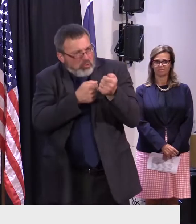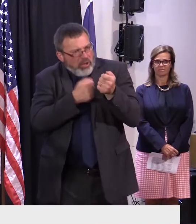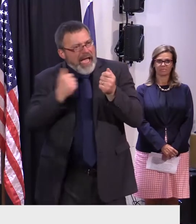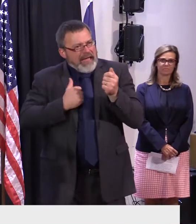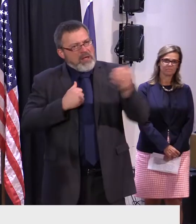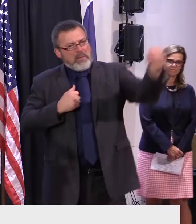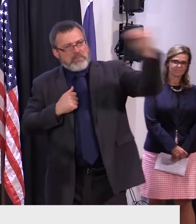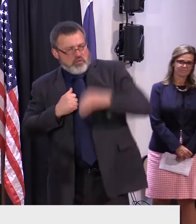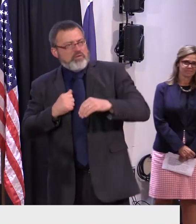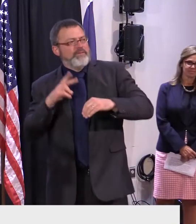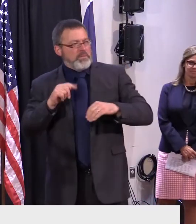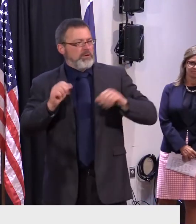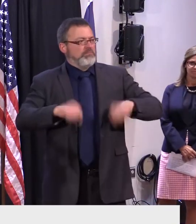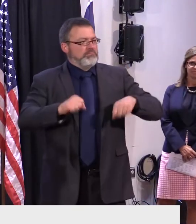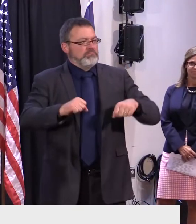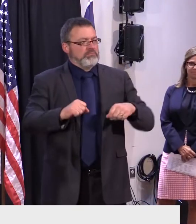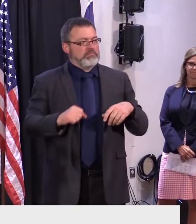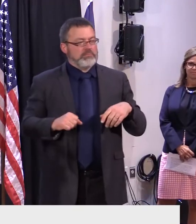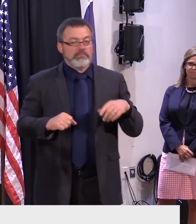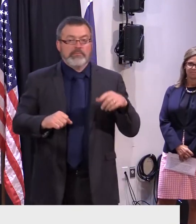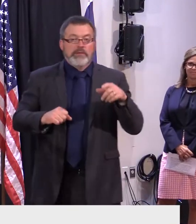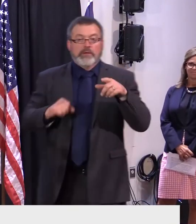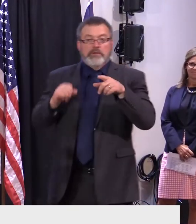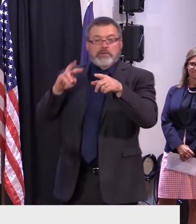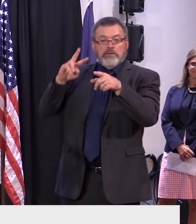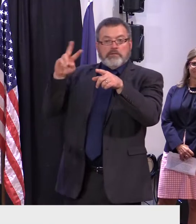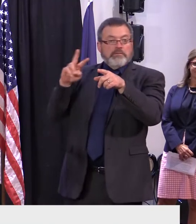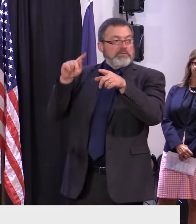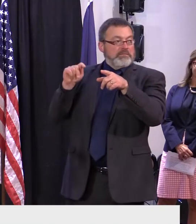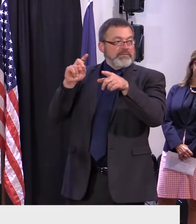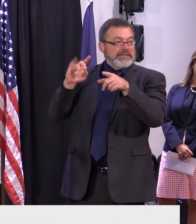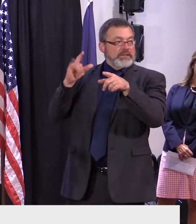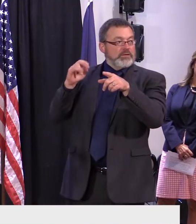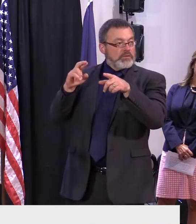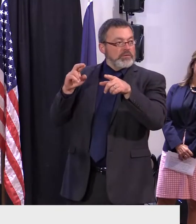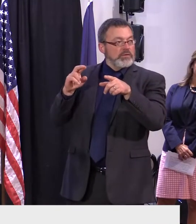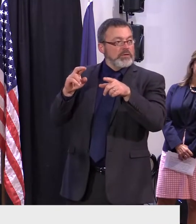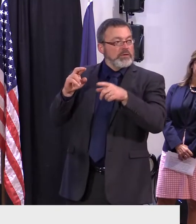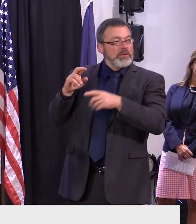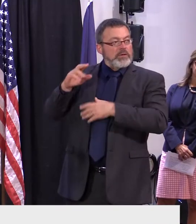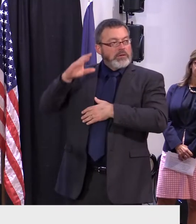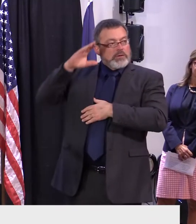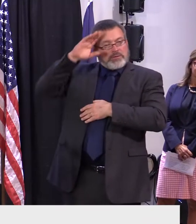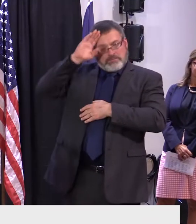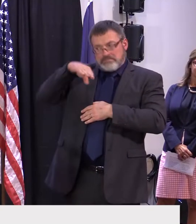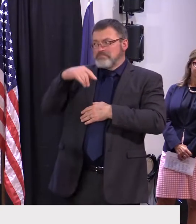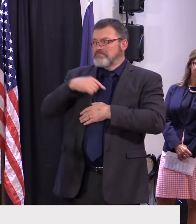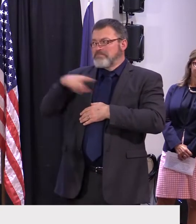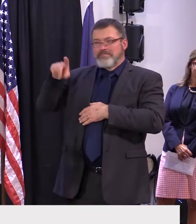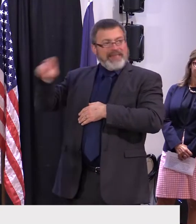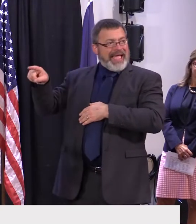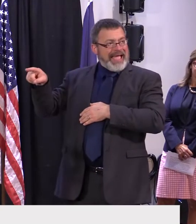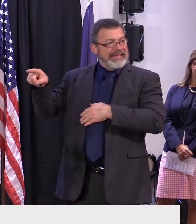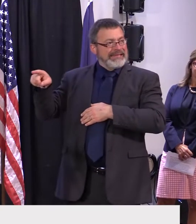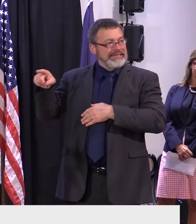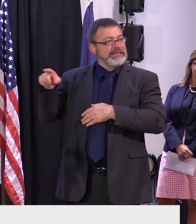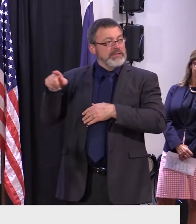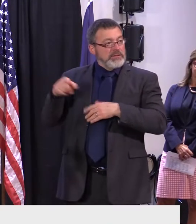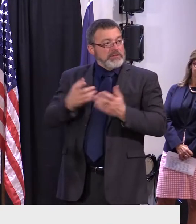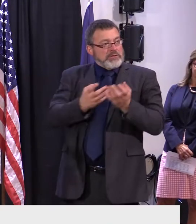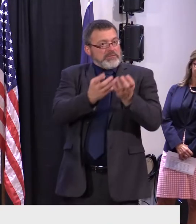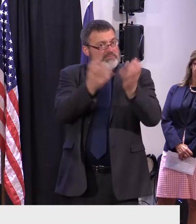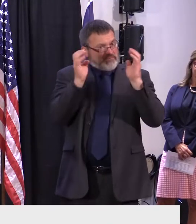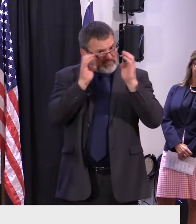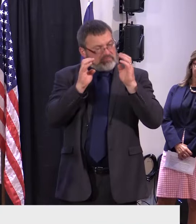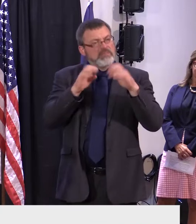Not to bring this up again, it comes up every single press conference, but housing is obviously a major issue. So when we're